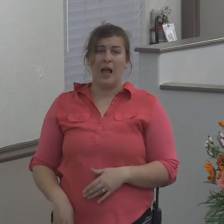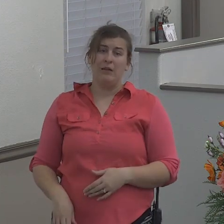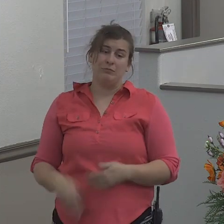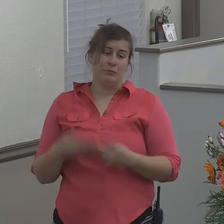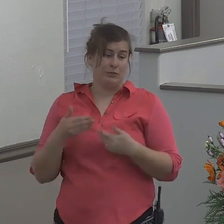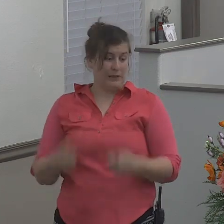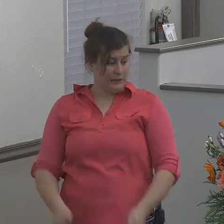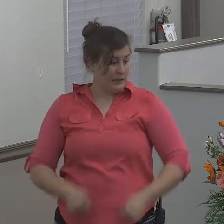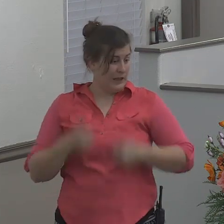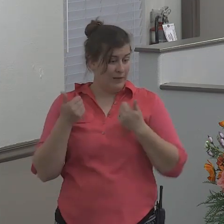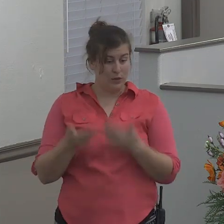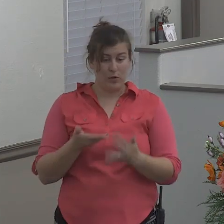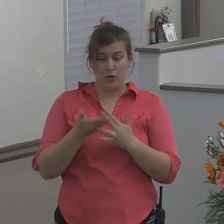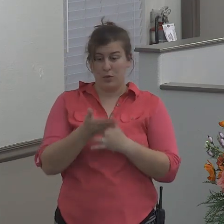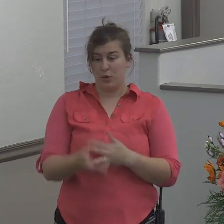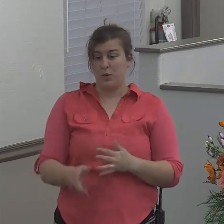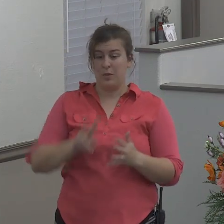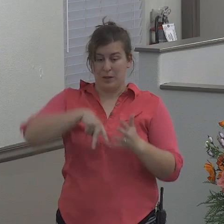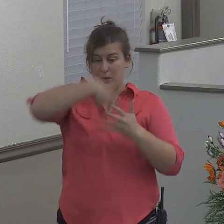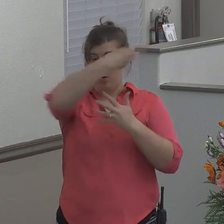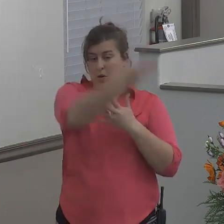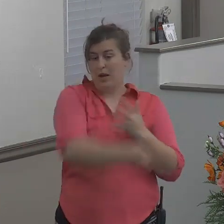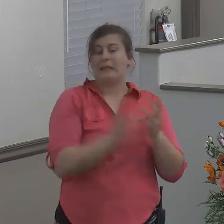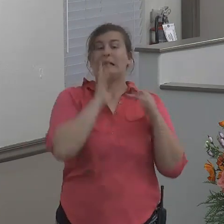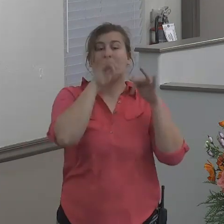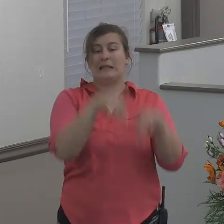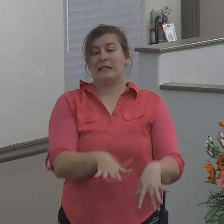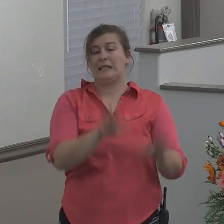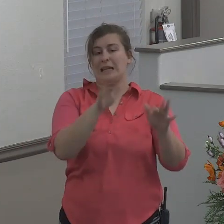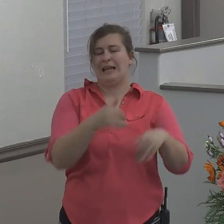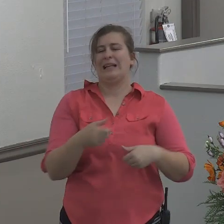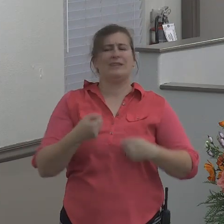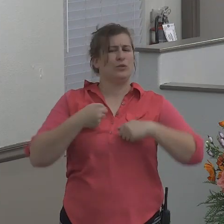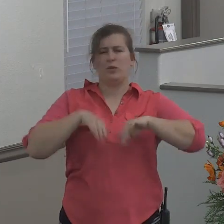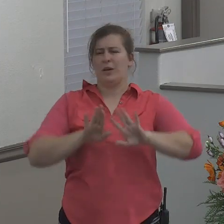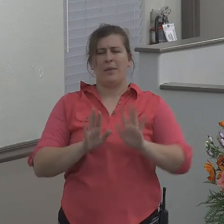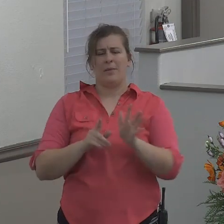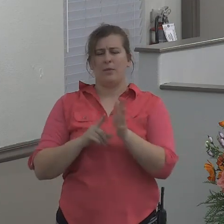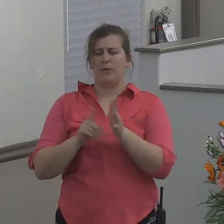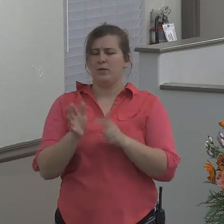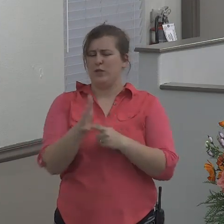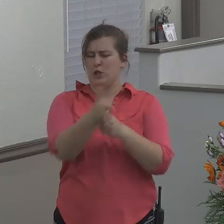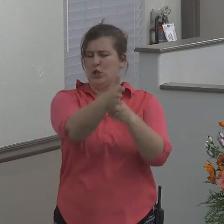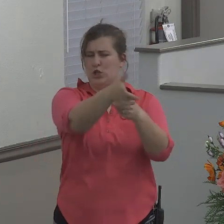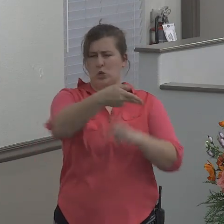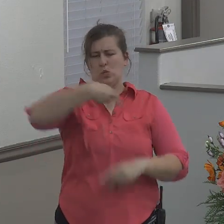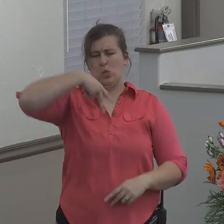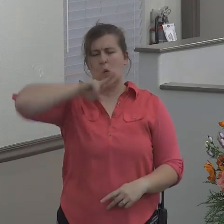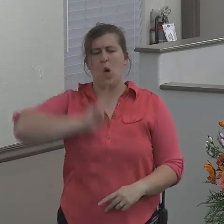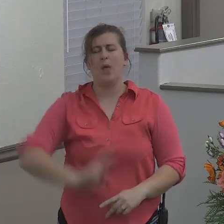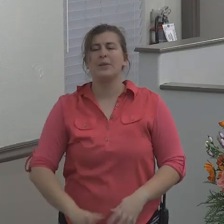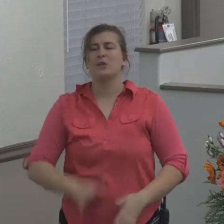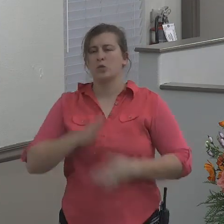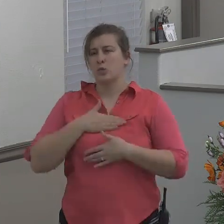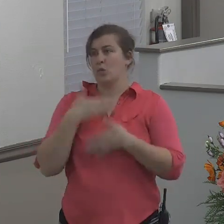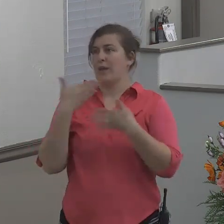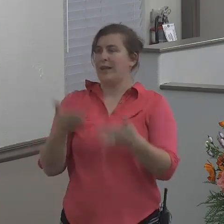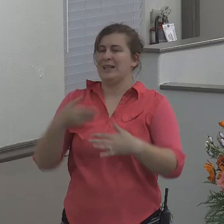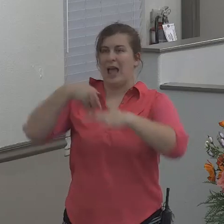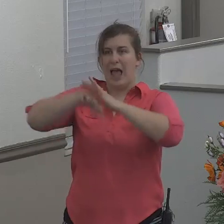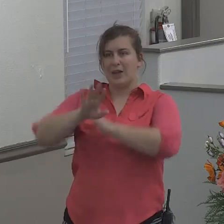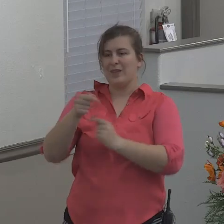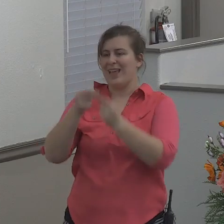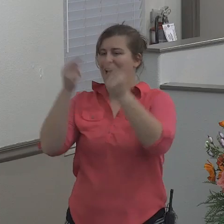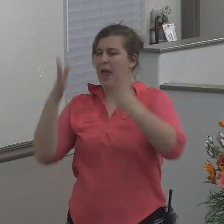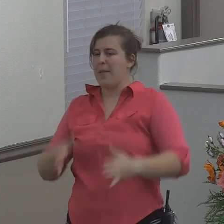sea he didn't give up though even though he was swallowed by a great fish he was willing to walk into the enemy city of